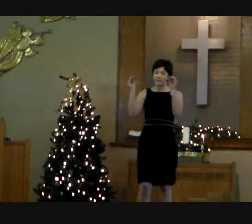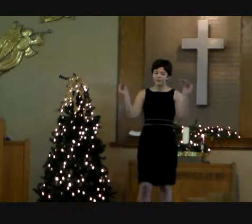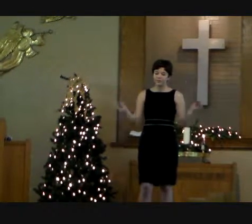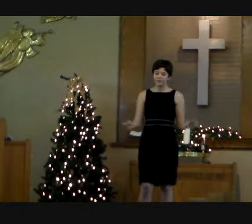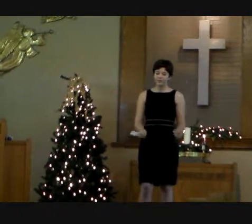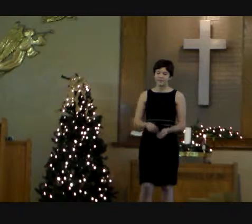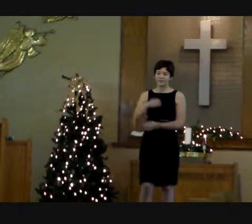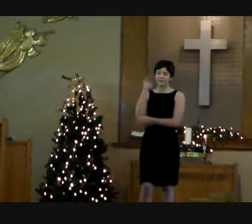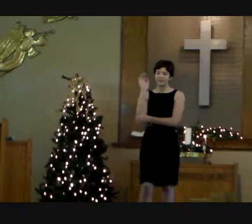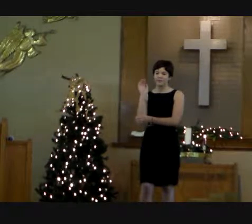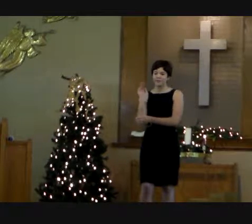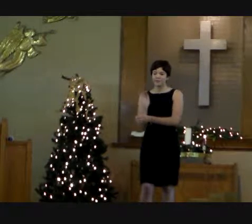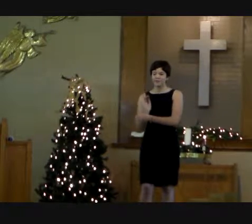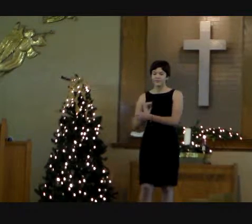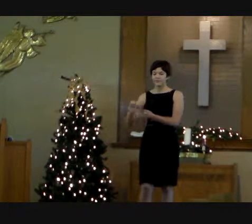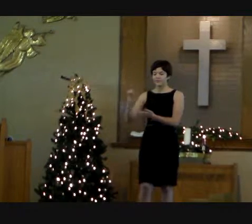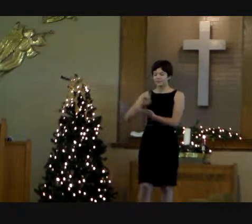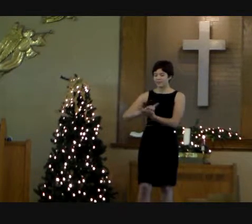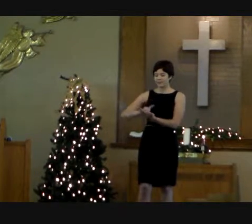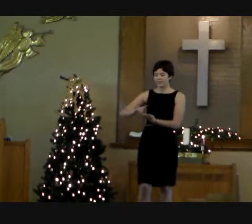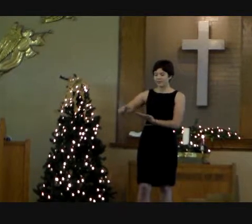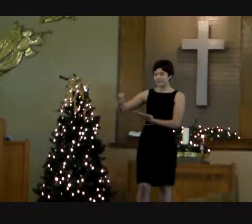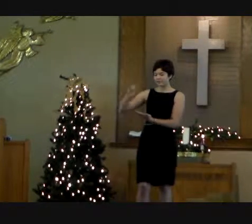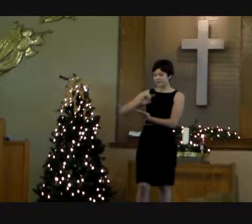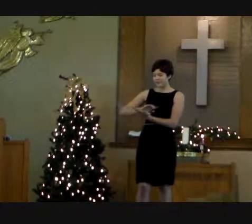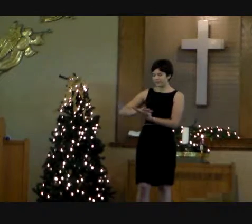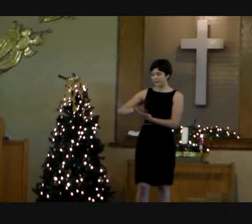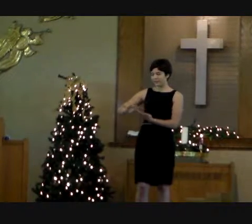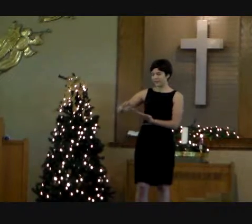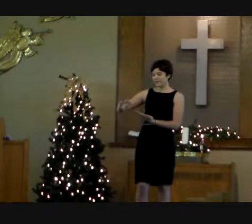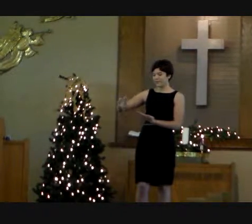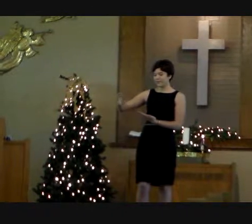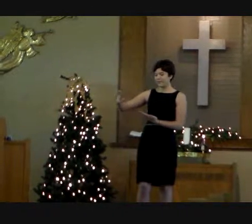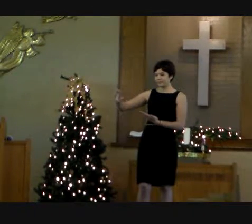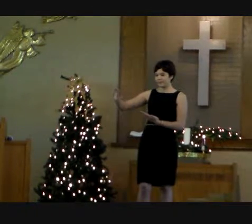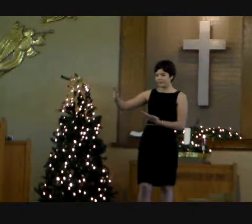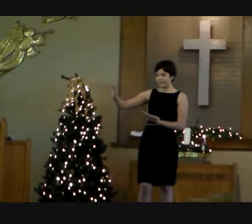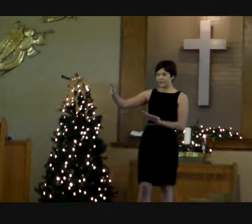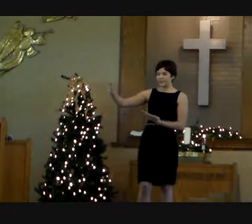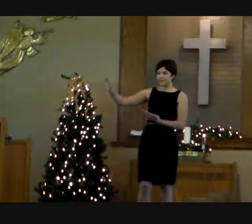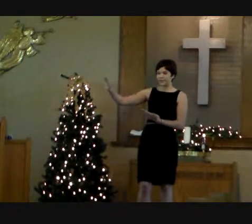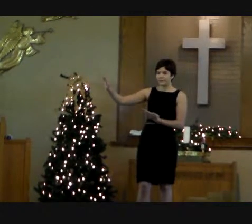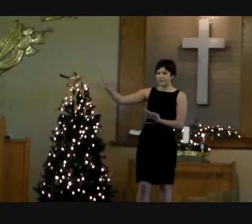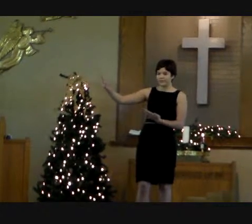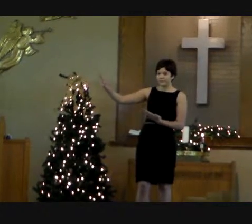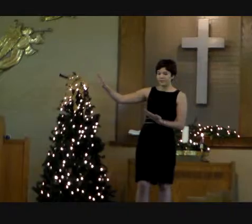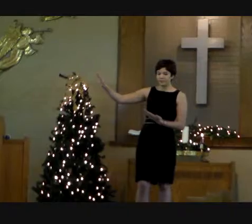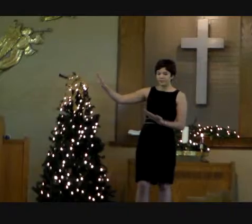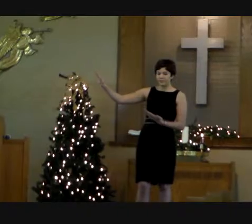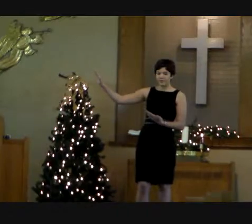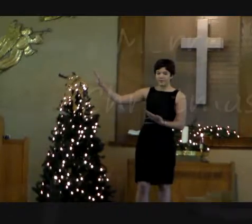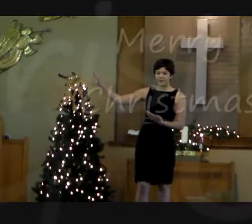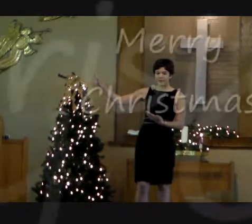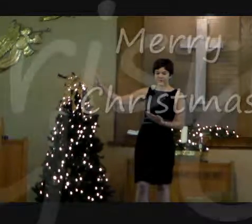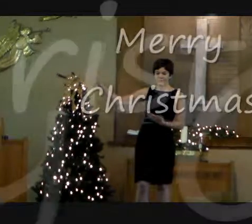all the life is mine, all